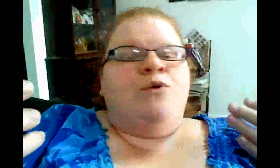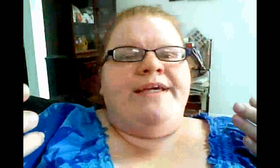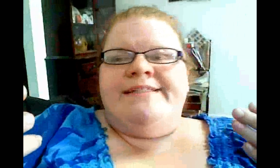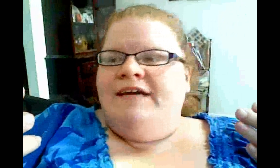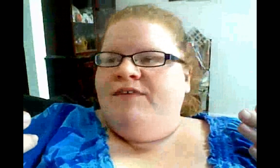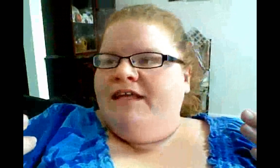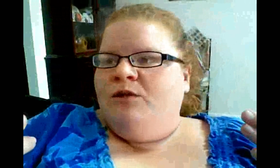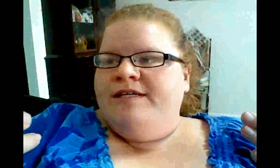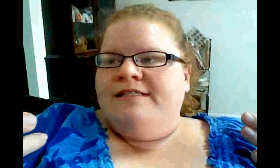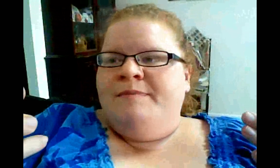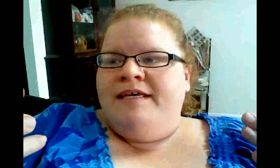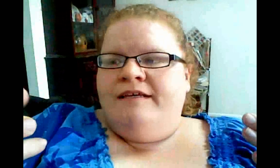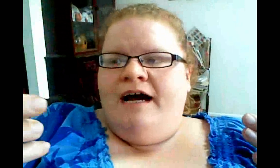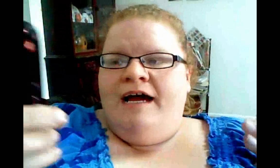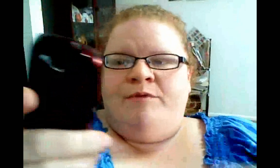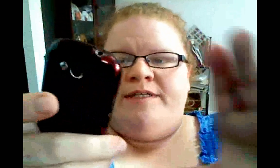Louise. I feel like Louise is me. I am Louise.